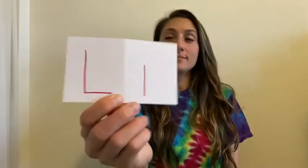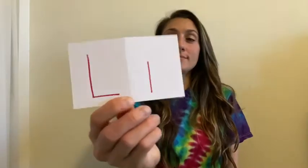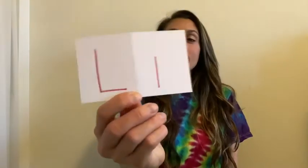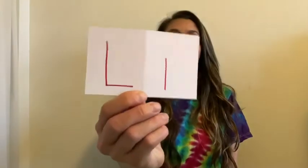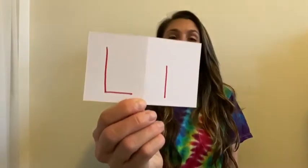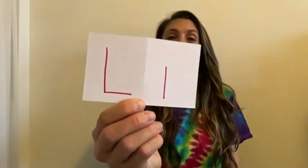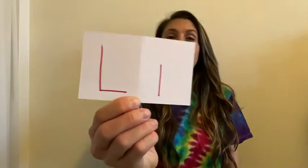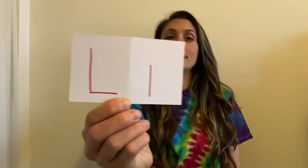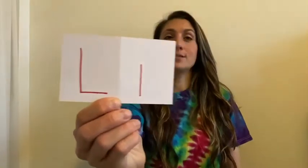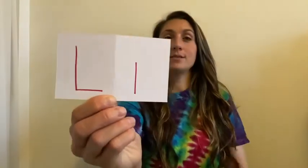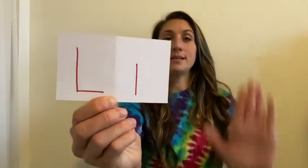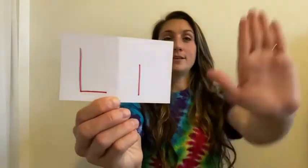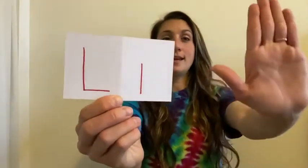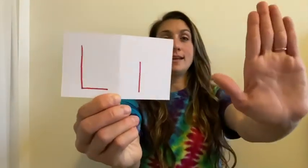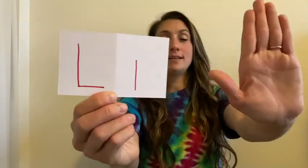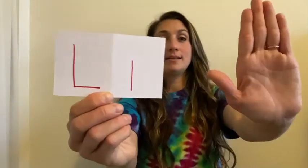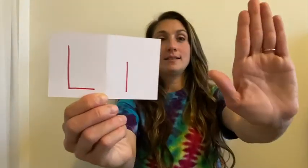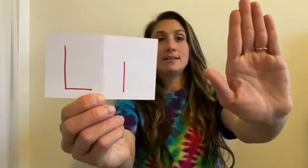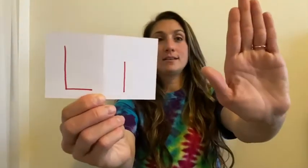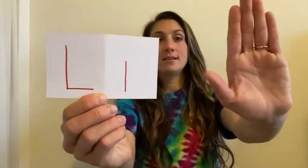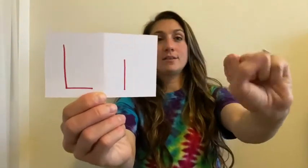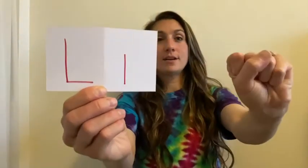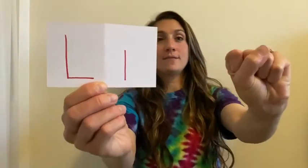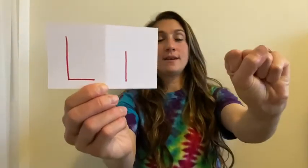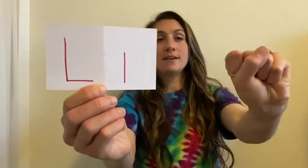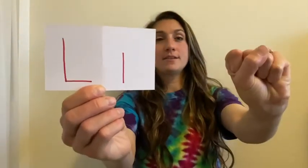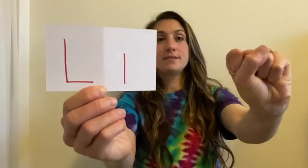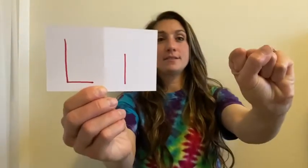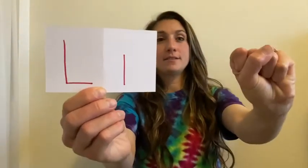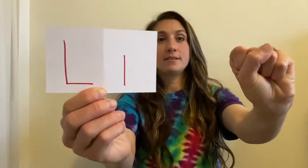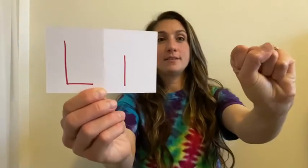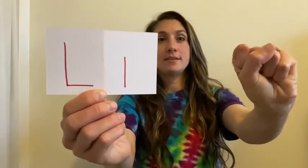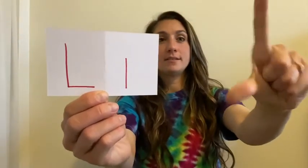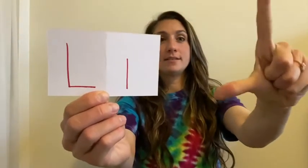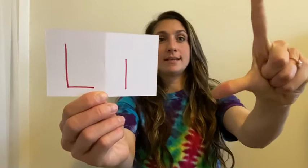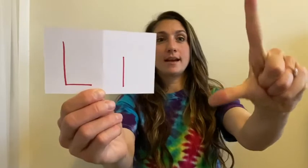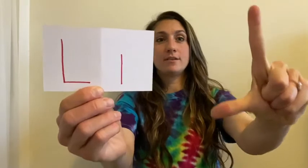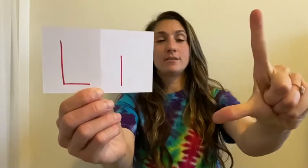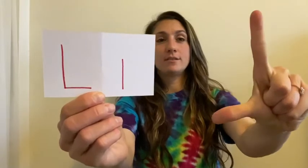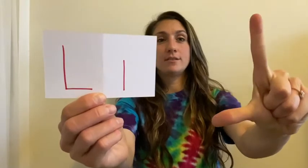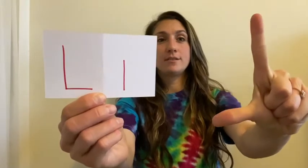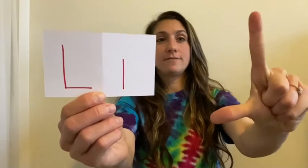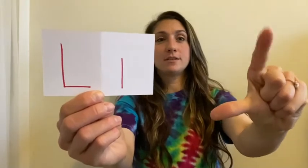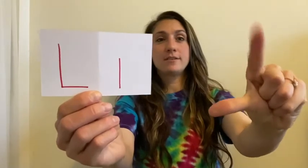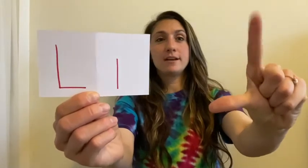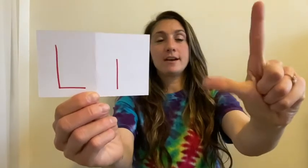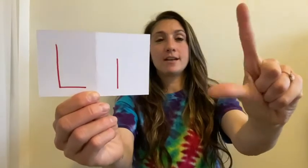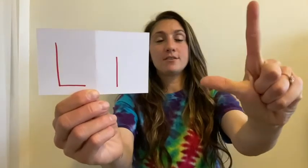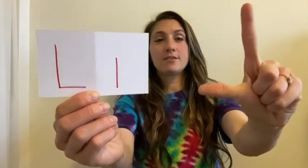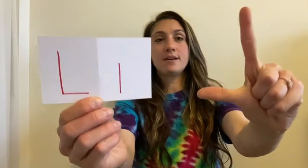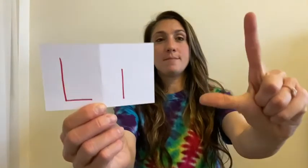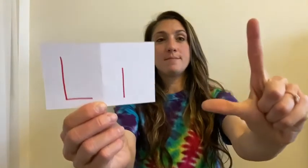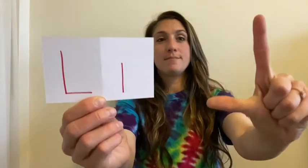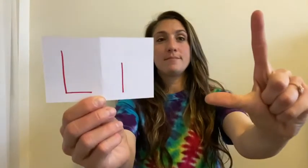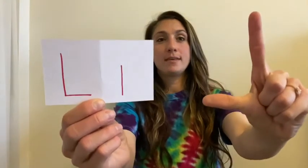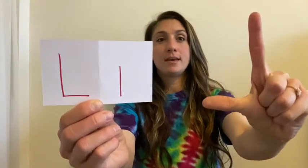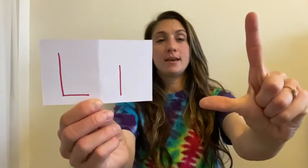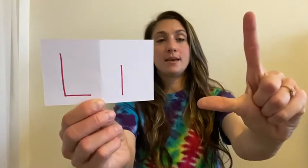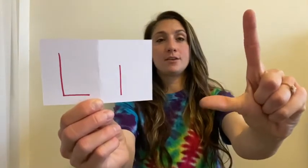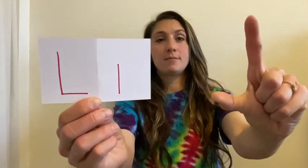L. So I'm gonna take your hand, close all your fingers, stick out your first finger and your thumb, and you're gonna make